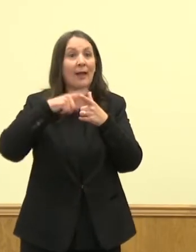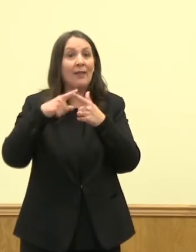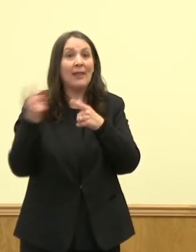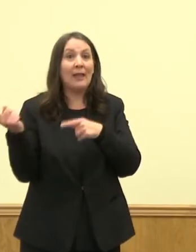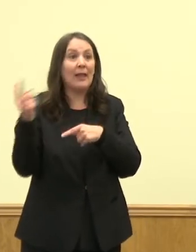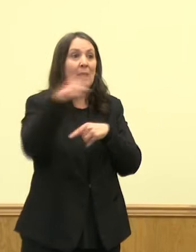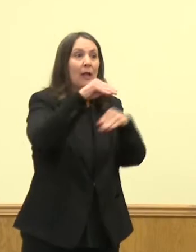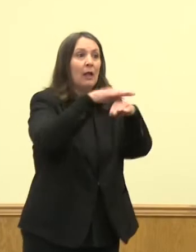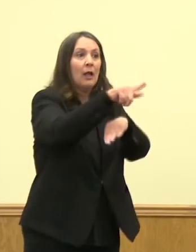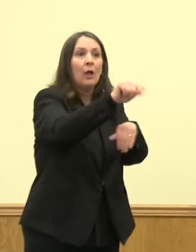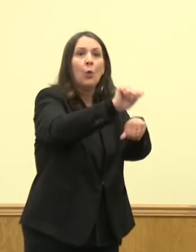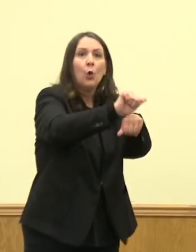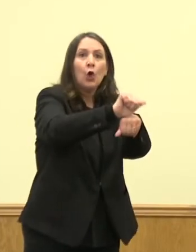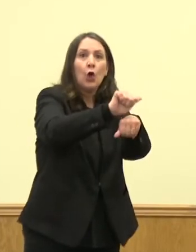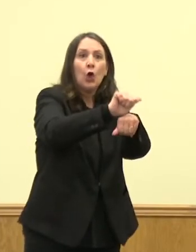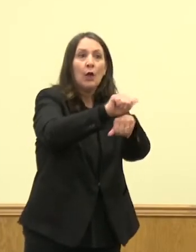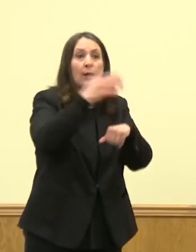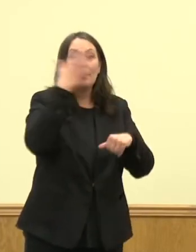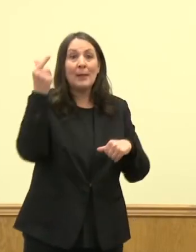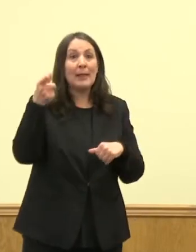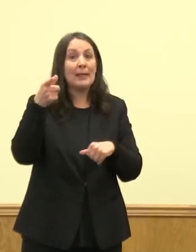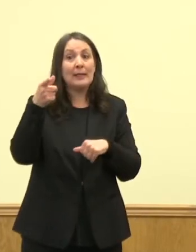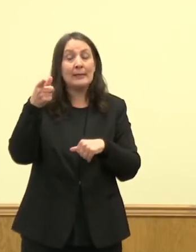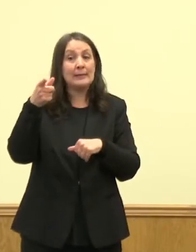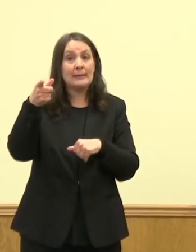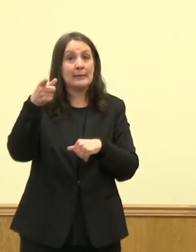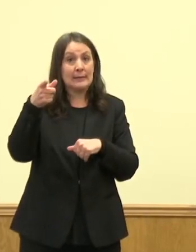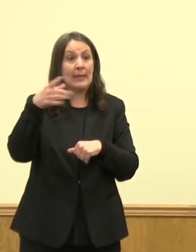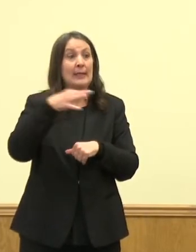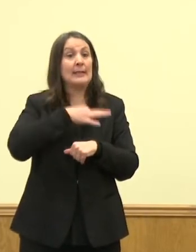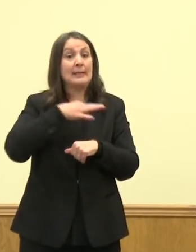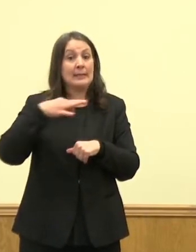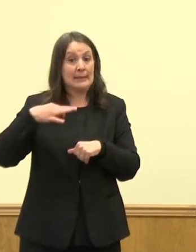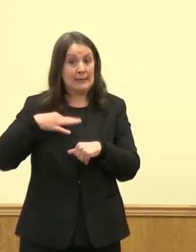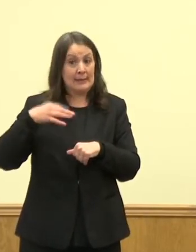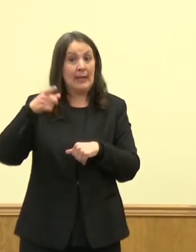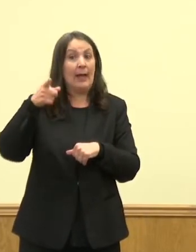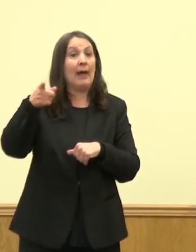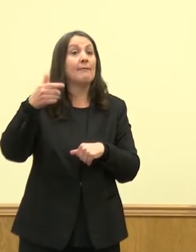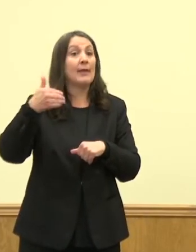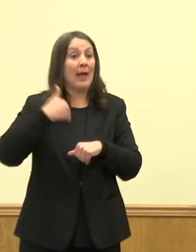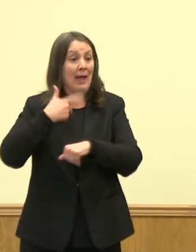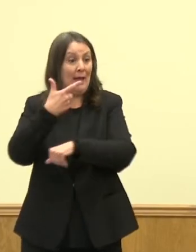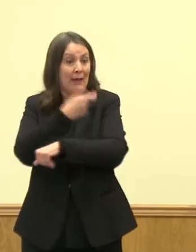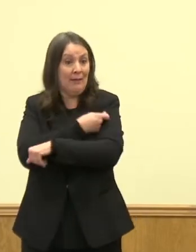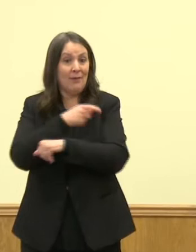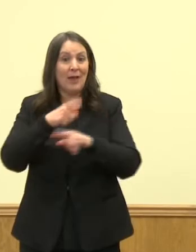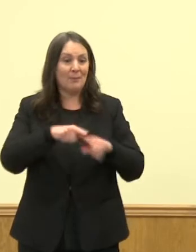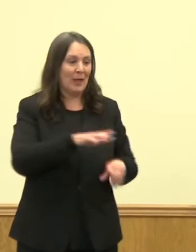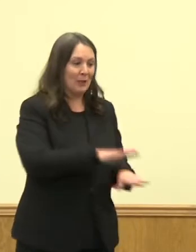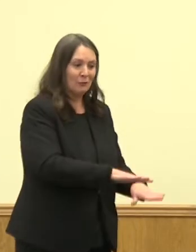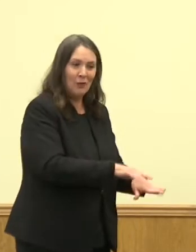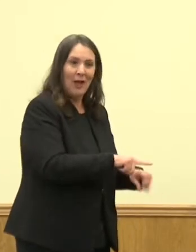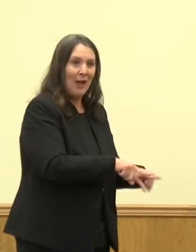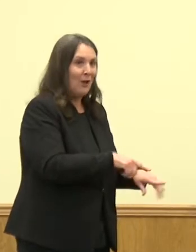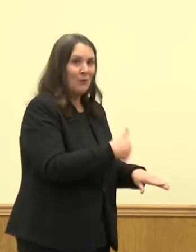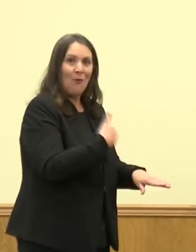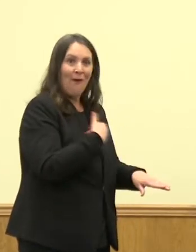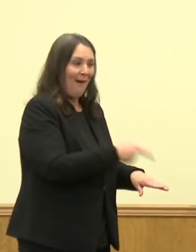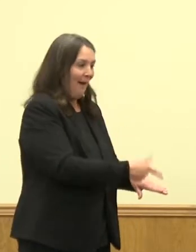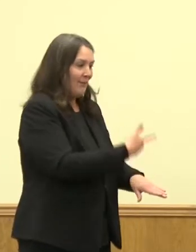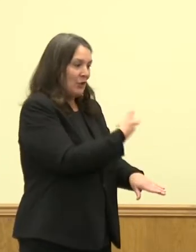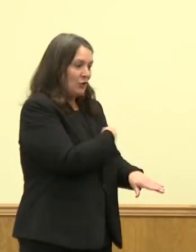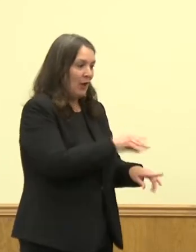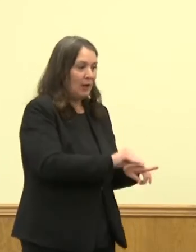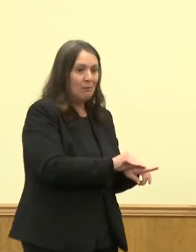now all of a sudden families that might be having vaccinated, but because they're in a household contact and exposure is just repeated, repeated, and especially with